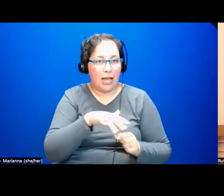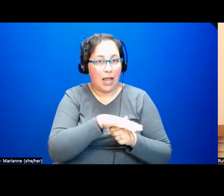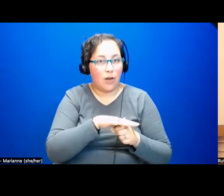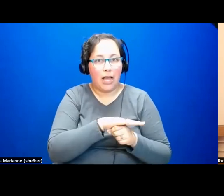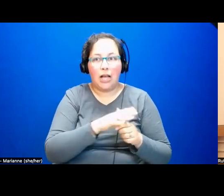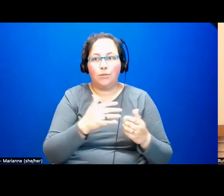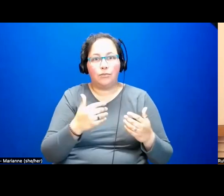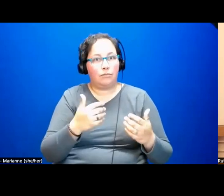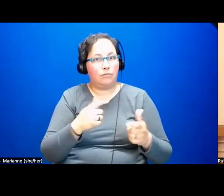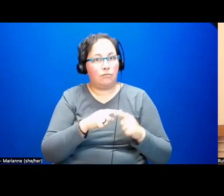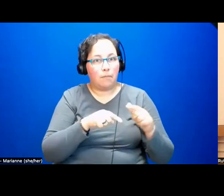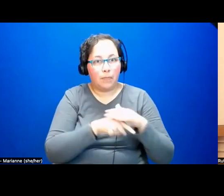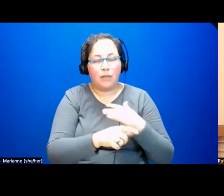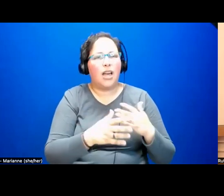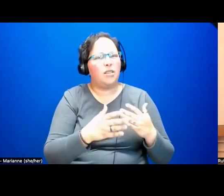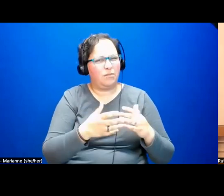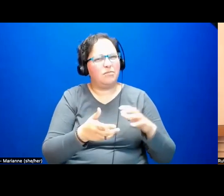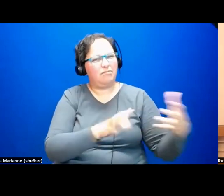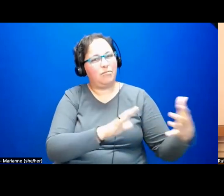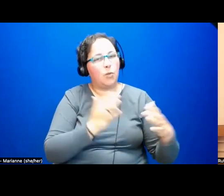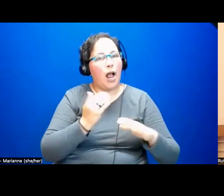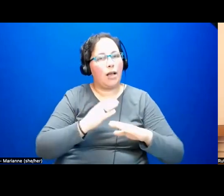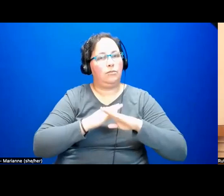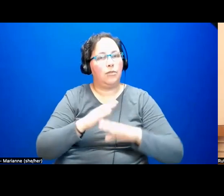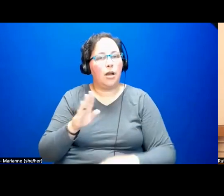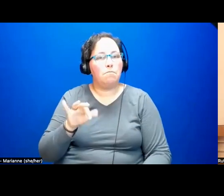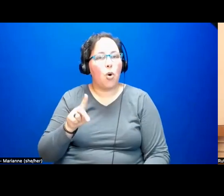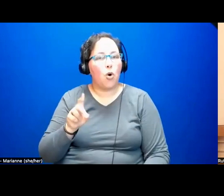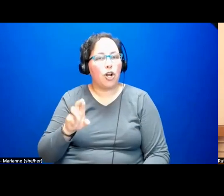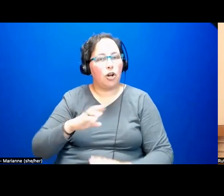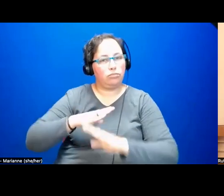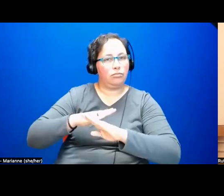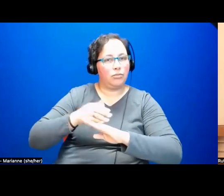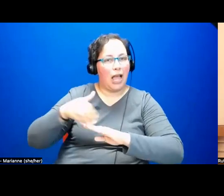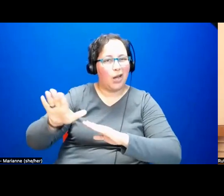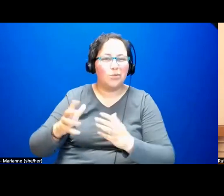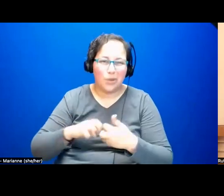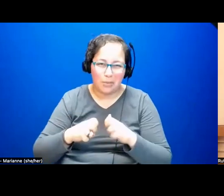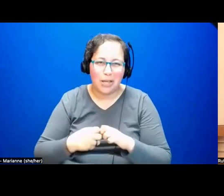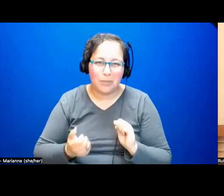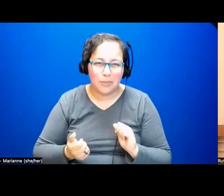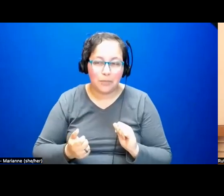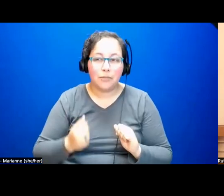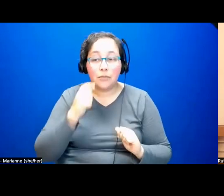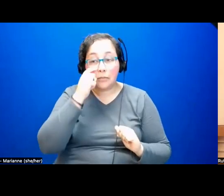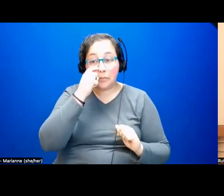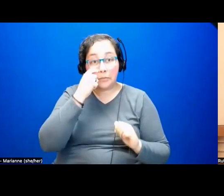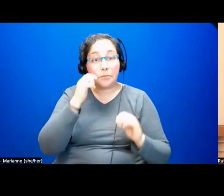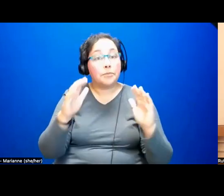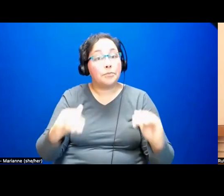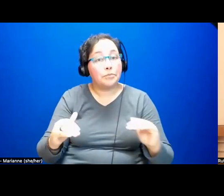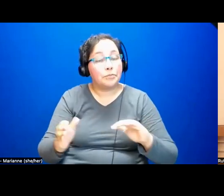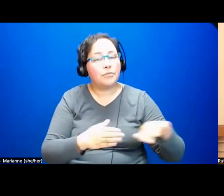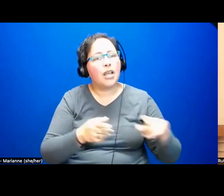that we find borders that we find consist of everywhere. During the pandemic, however,